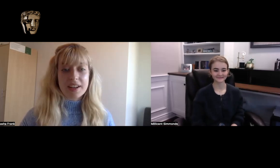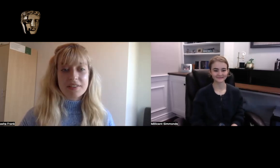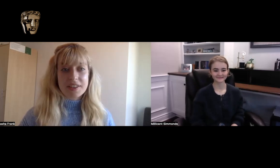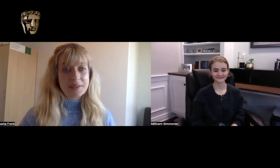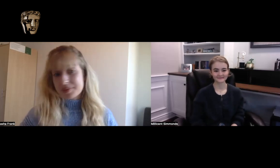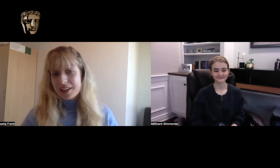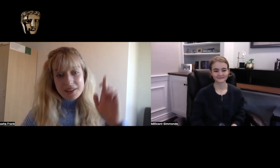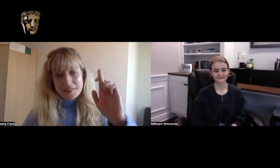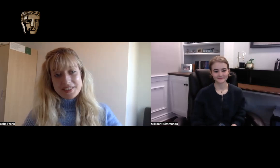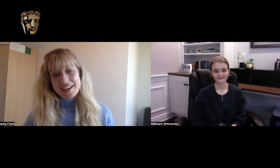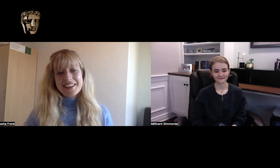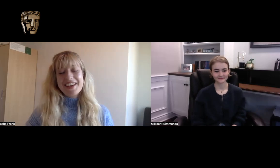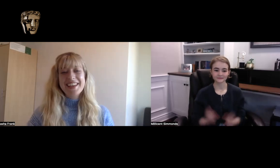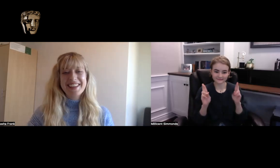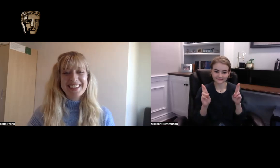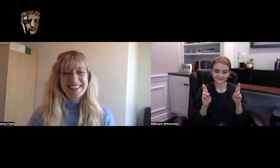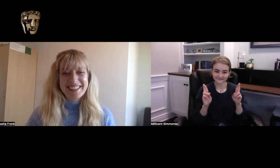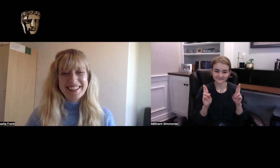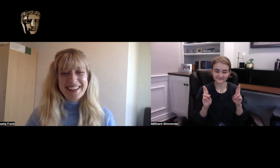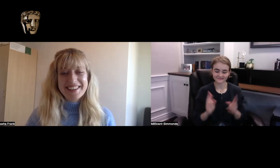enough so we'll see thank for us